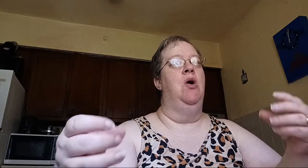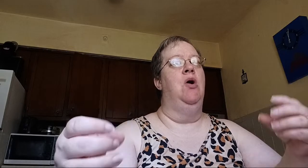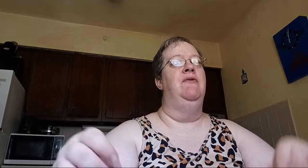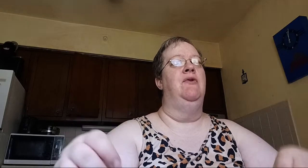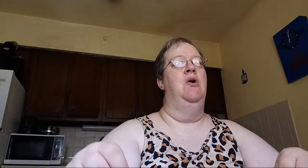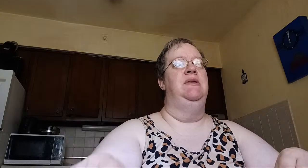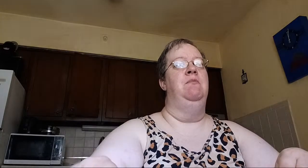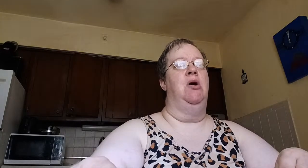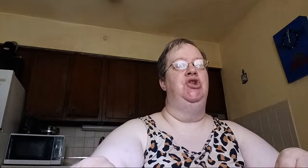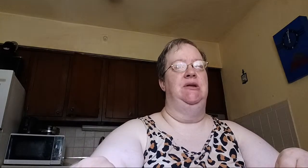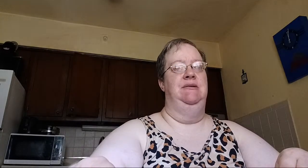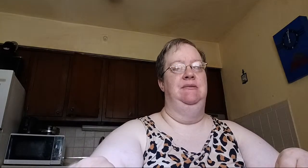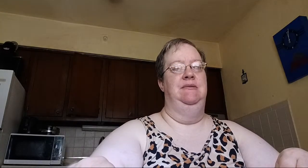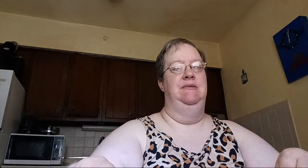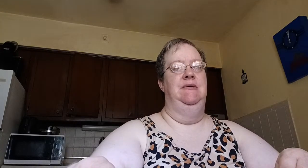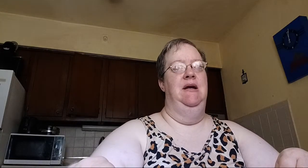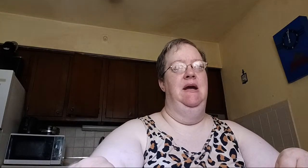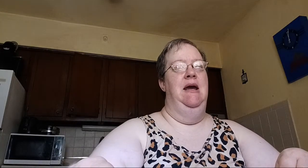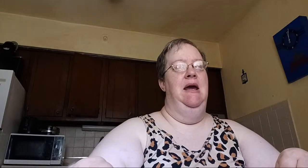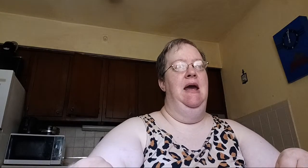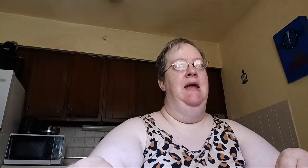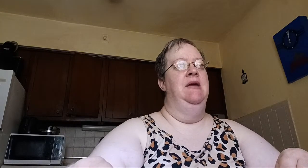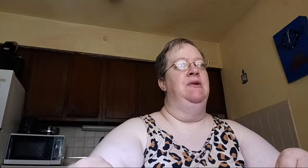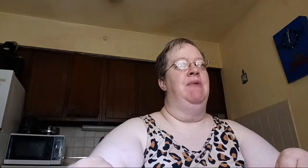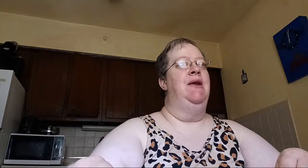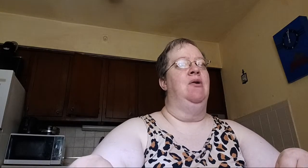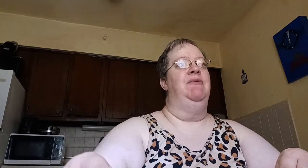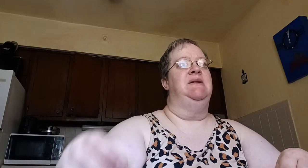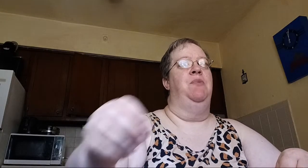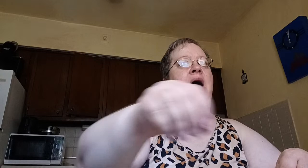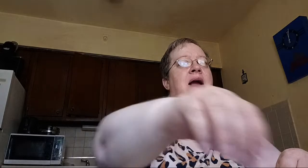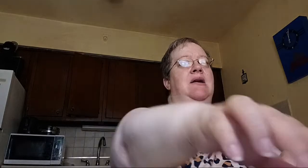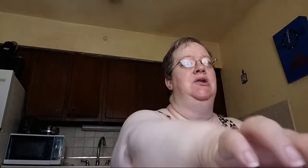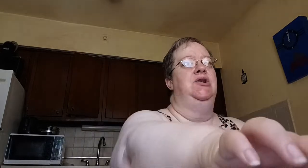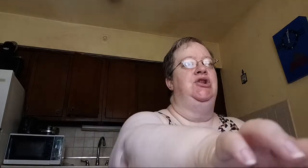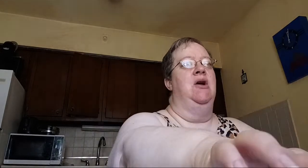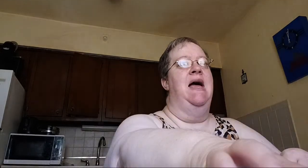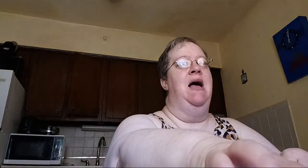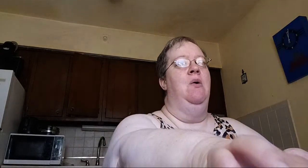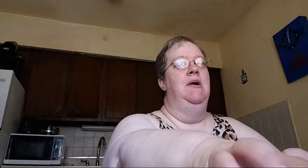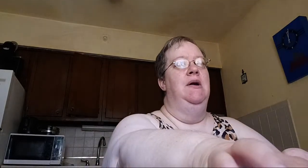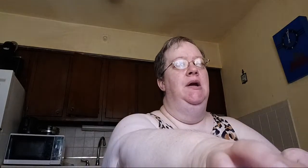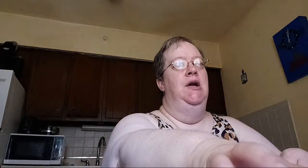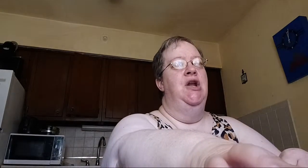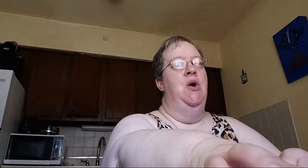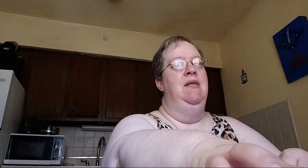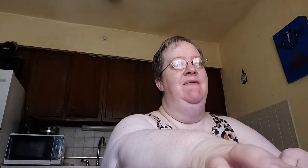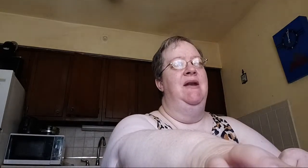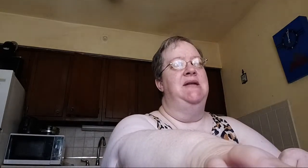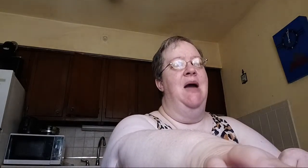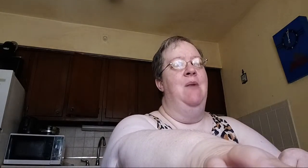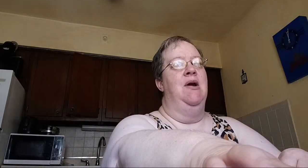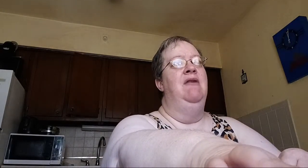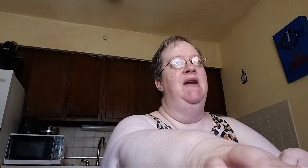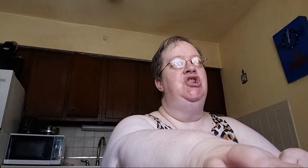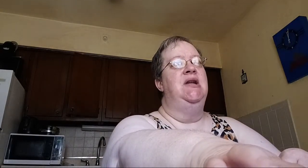overload than margin. And the writer of this blog shares how, you know, we live in a time where innovation and